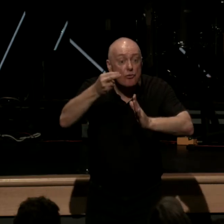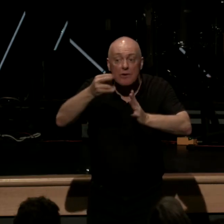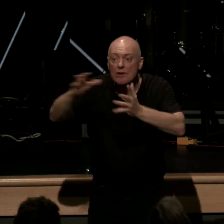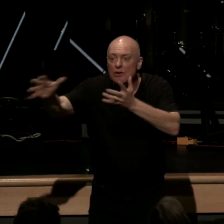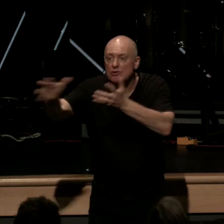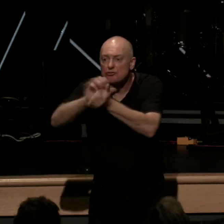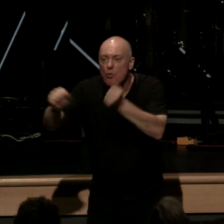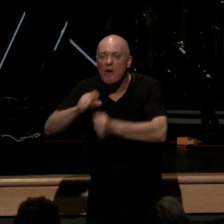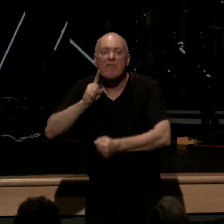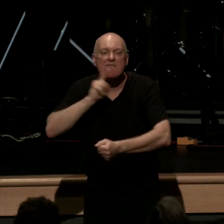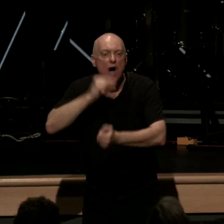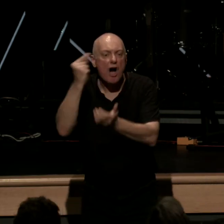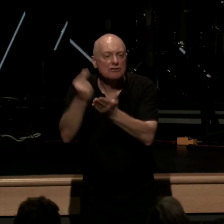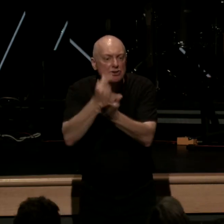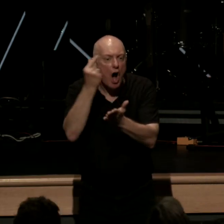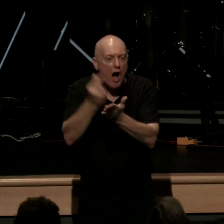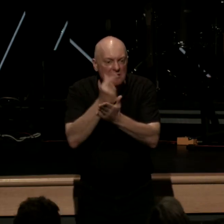gospel of works